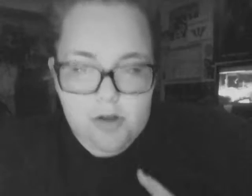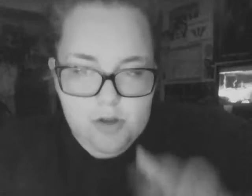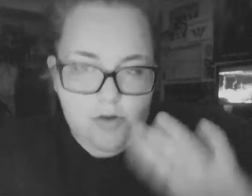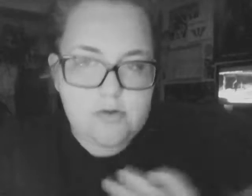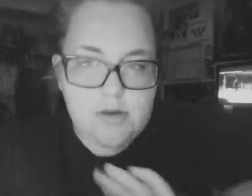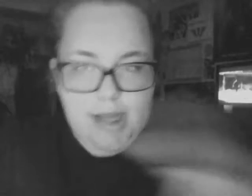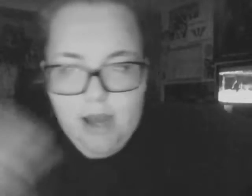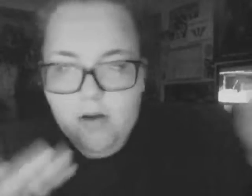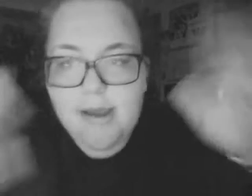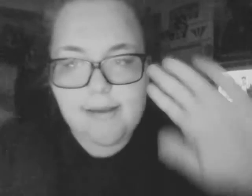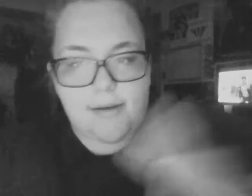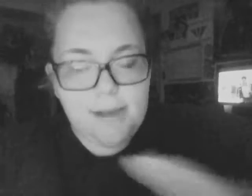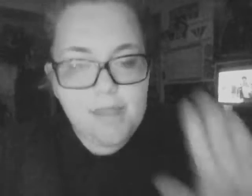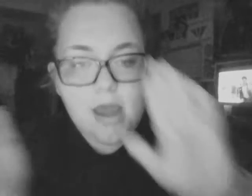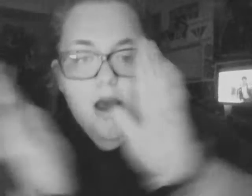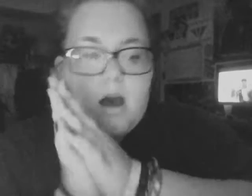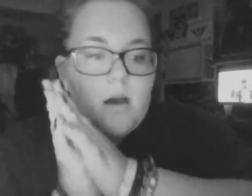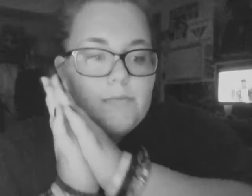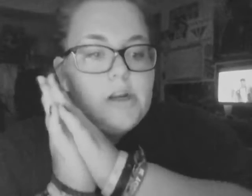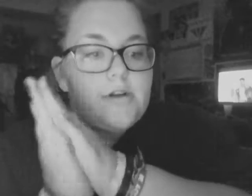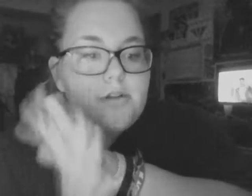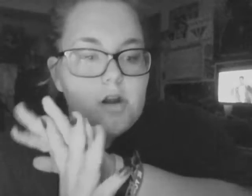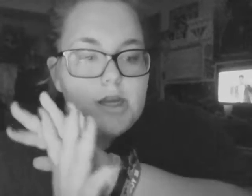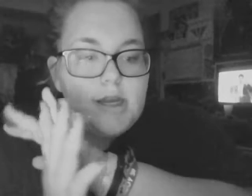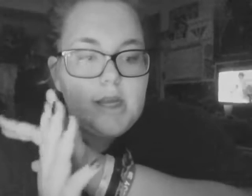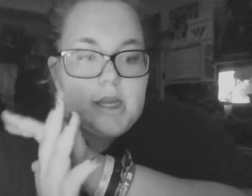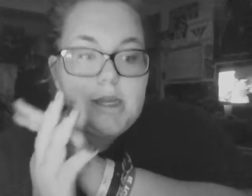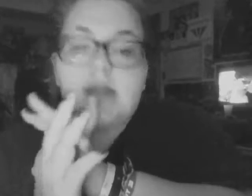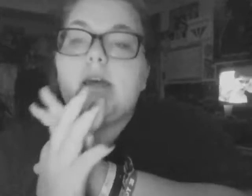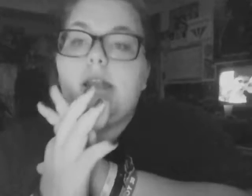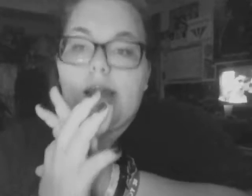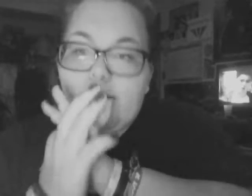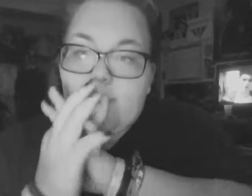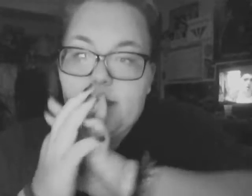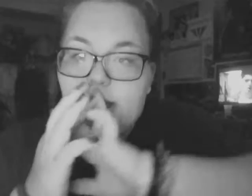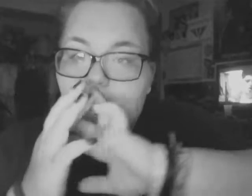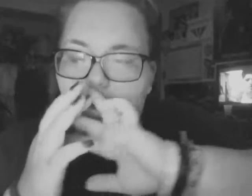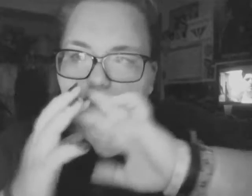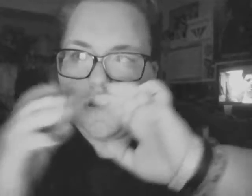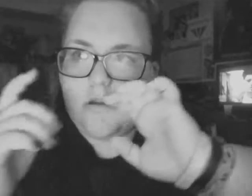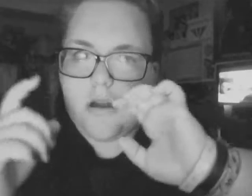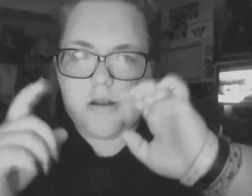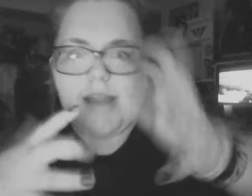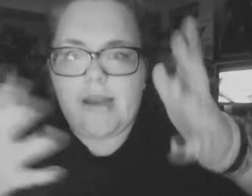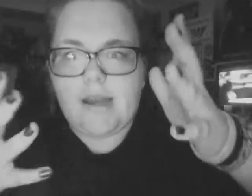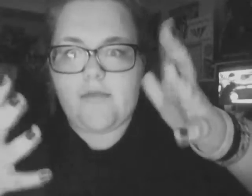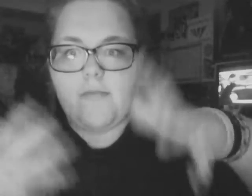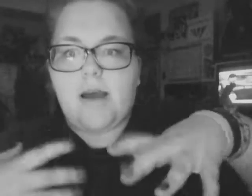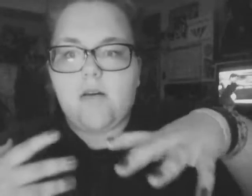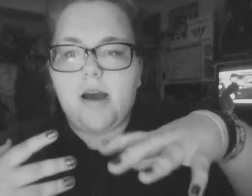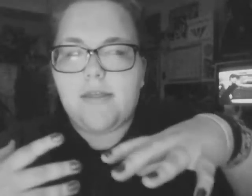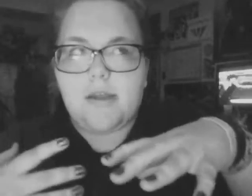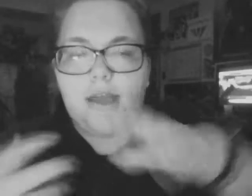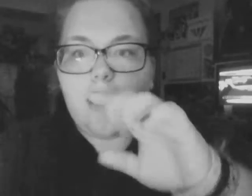personal account, so yeah. Um, we are starting next week, or 10 days from now, I think, yeah.